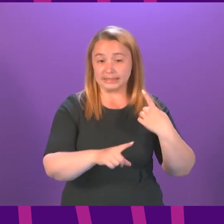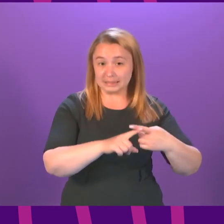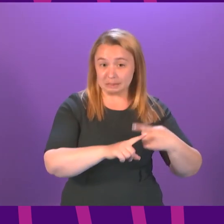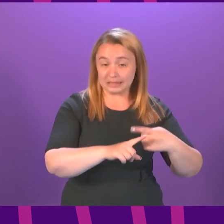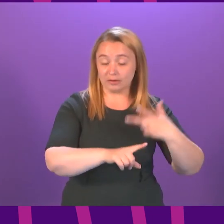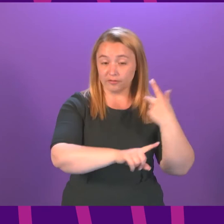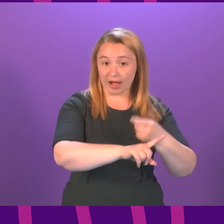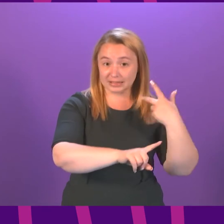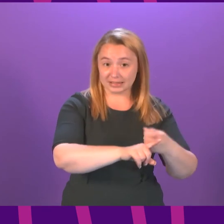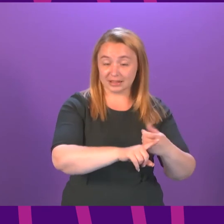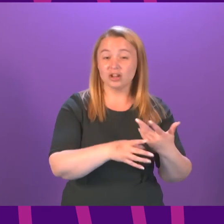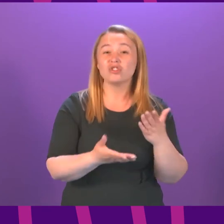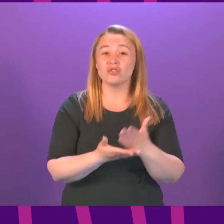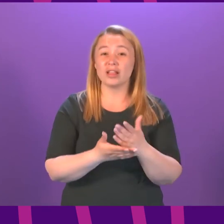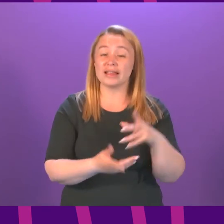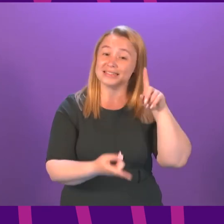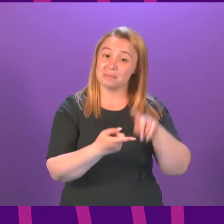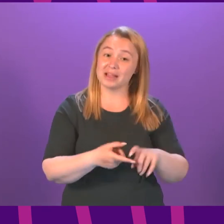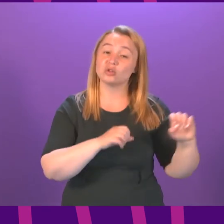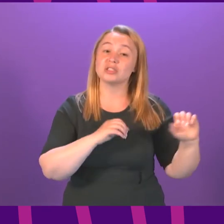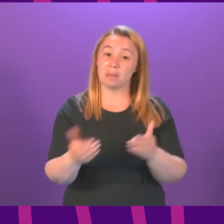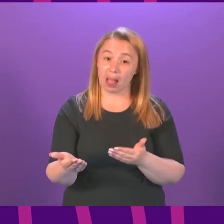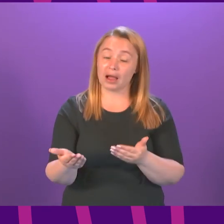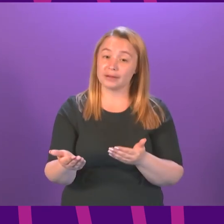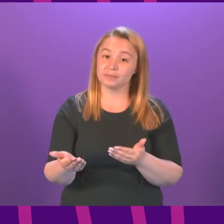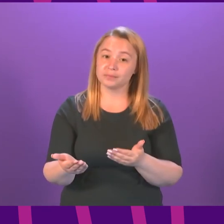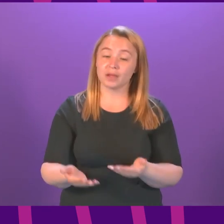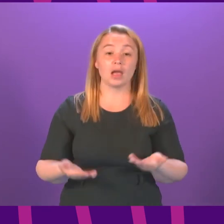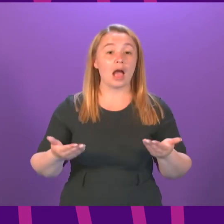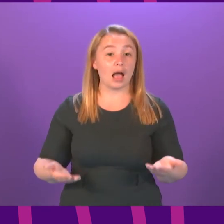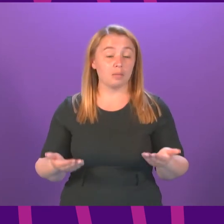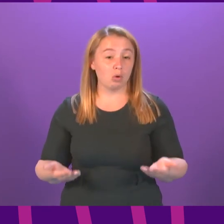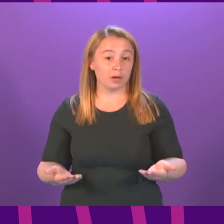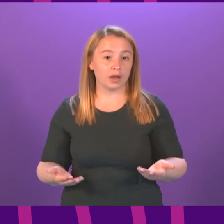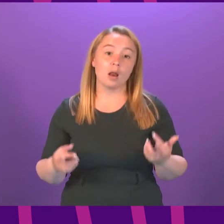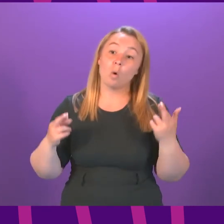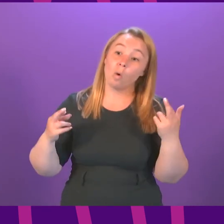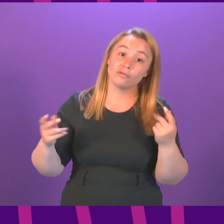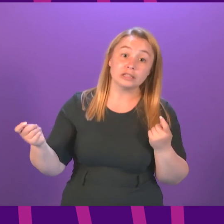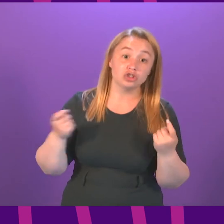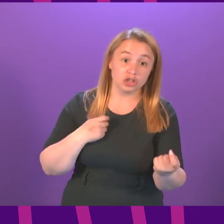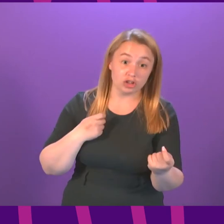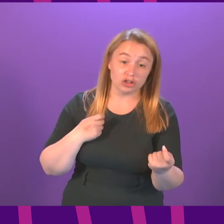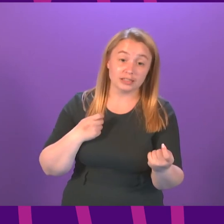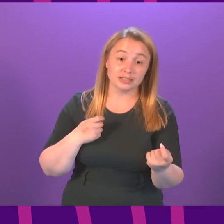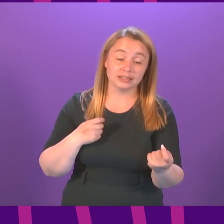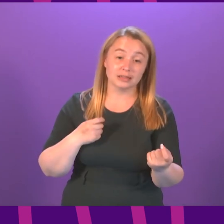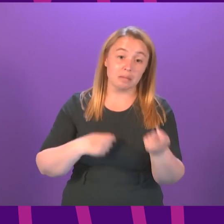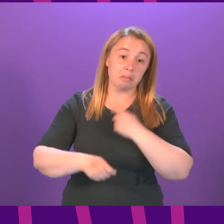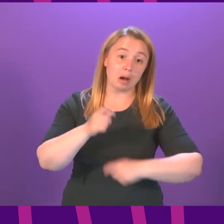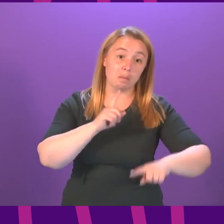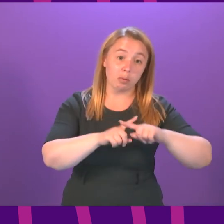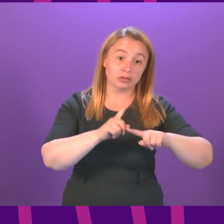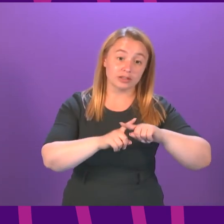dependent on the supply of vaccine at this stage and I hope this is something that changes on the upside but at this stage the